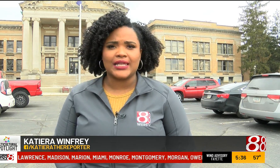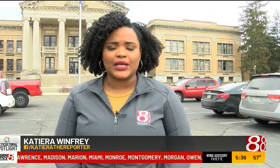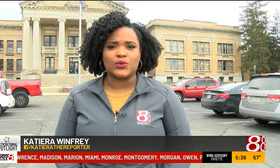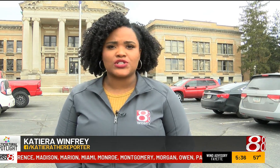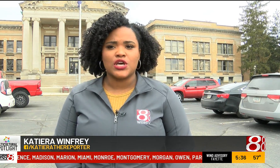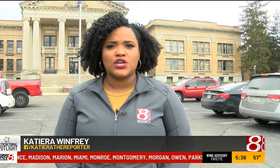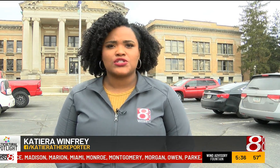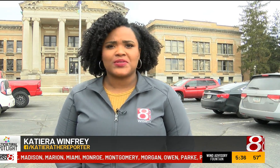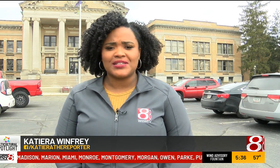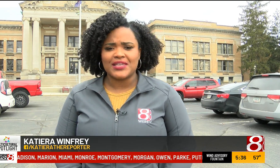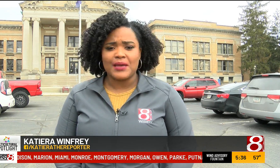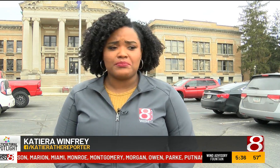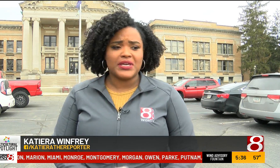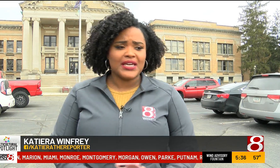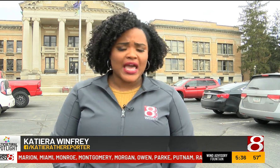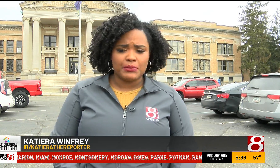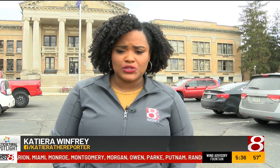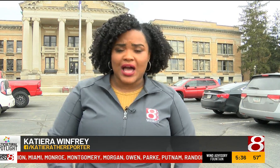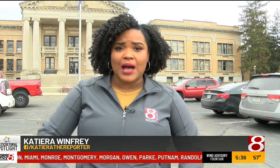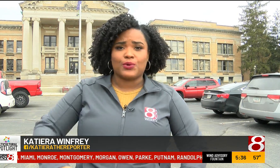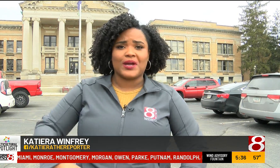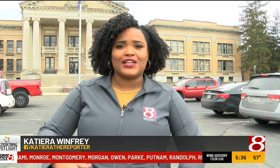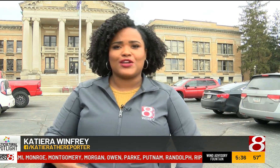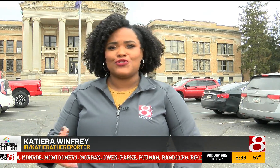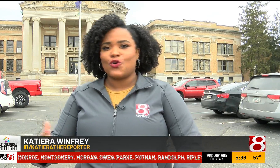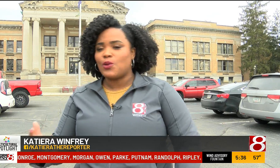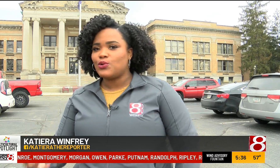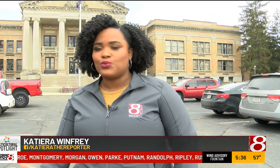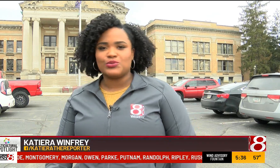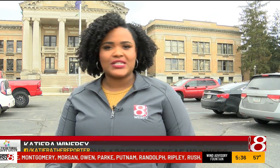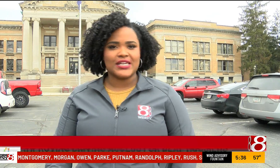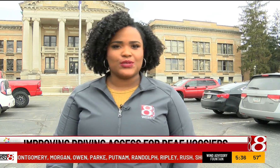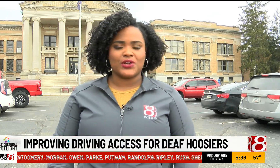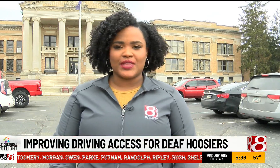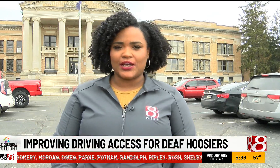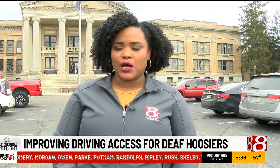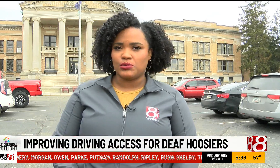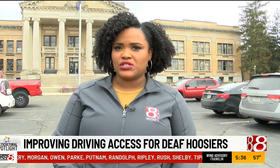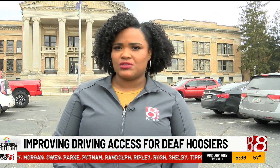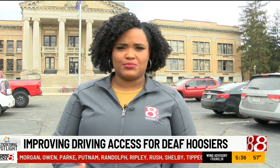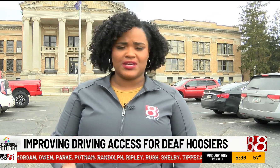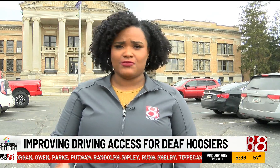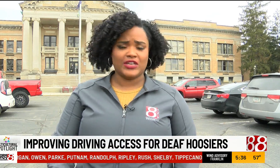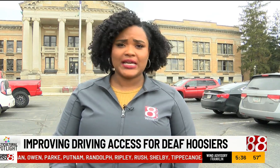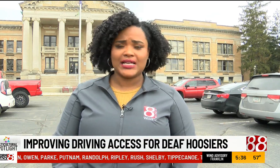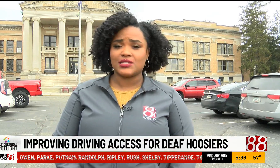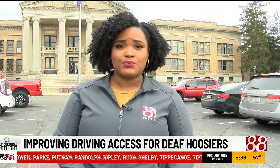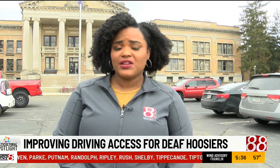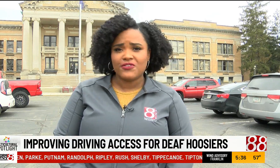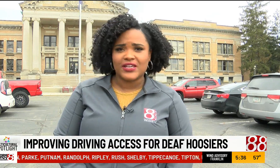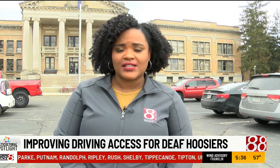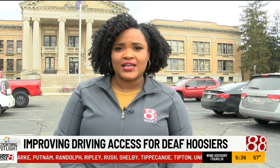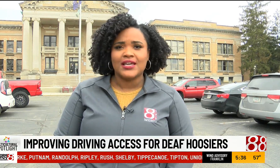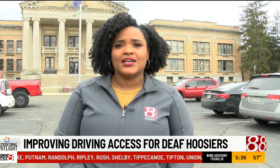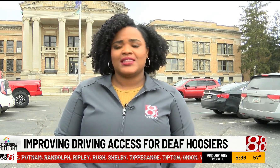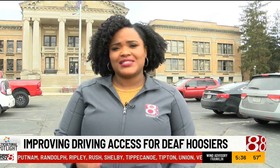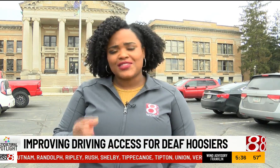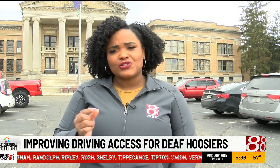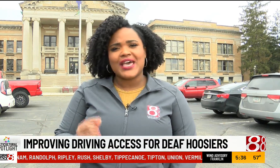Language. So they say being able to operate in their normal routine when they go to the BMV is a benefit. They say there's